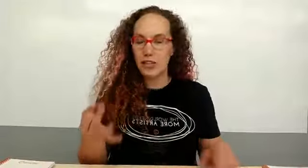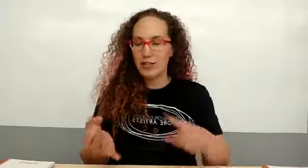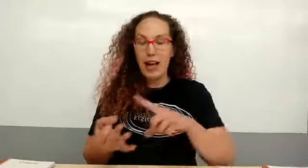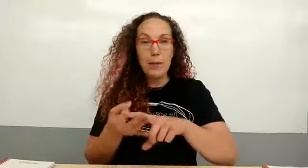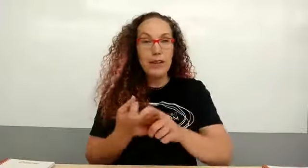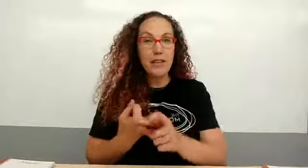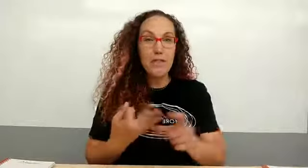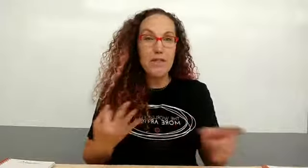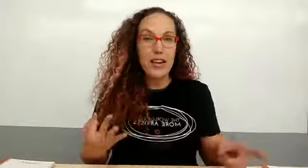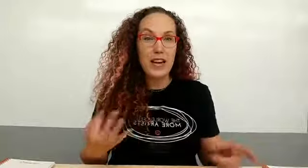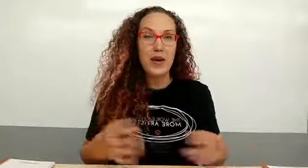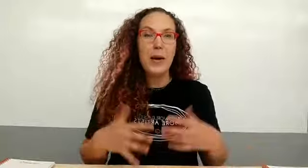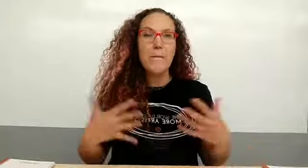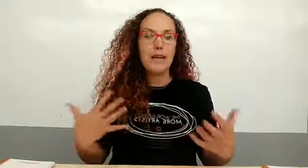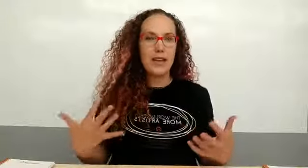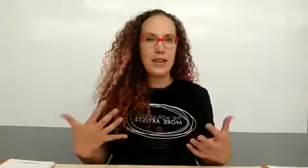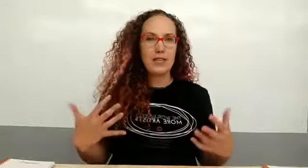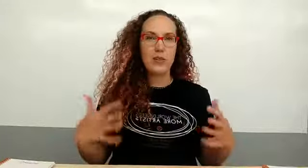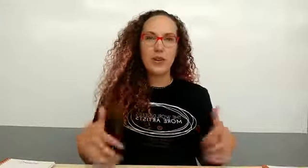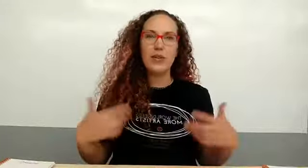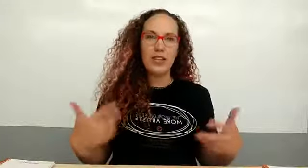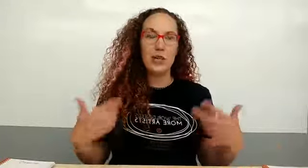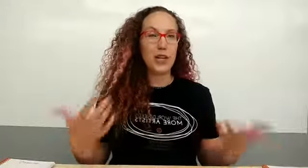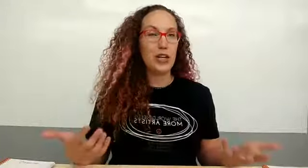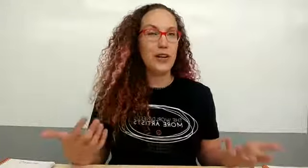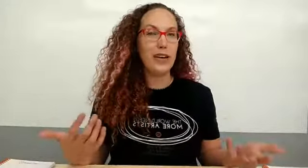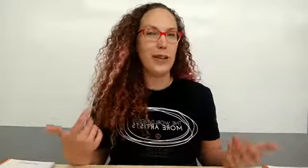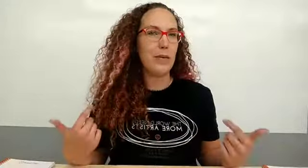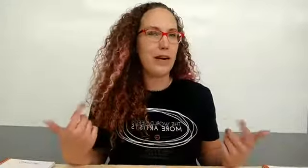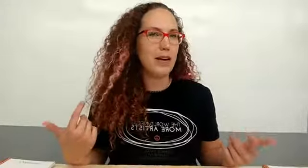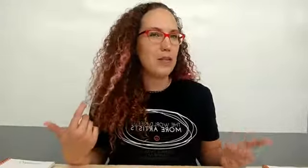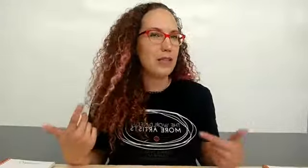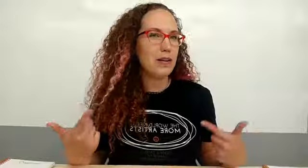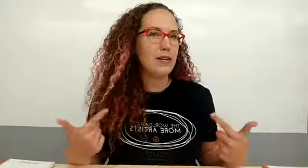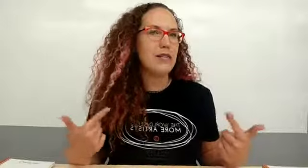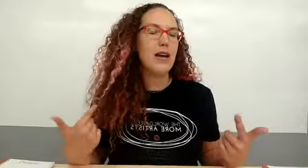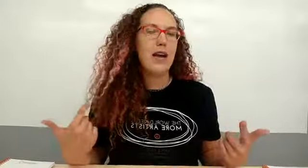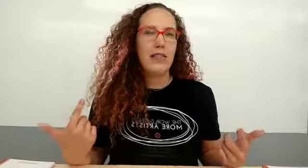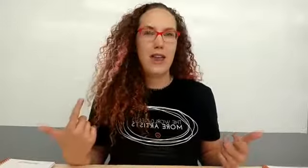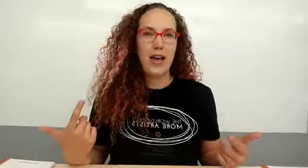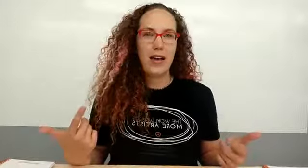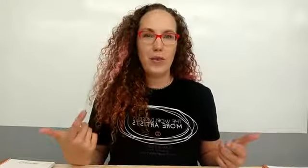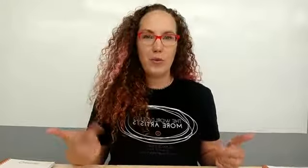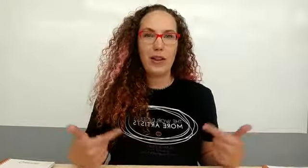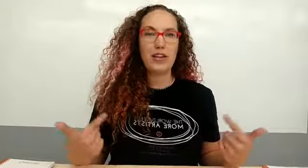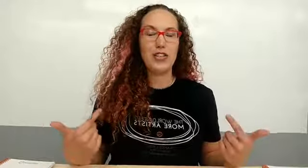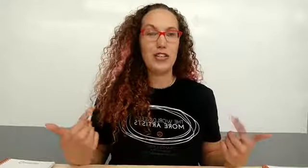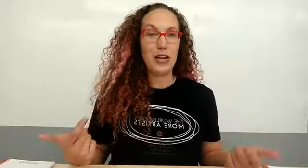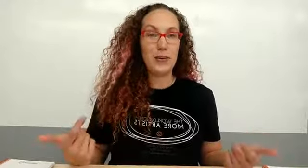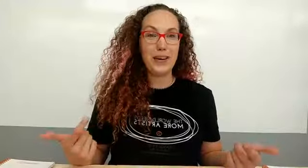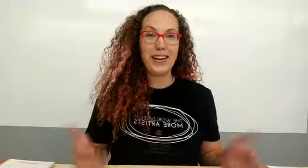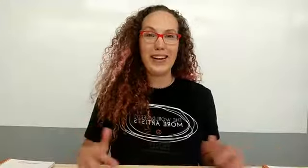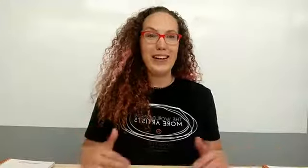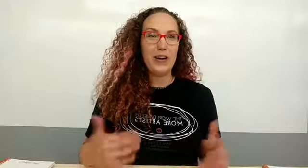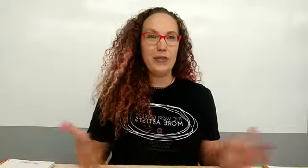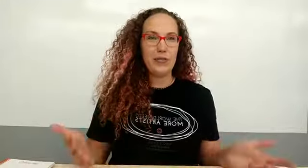i'll be looking for video because we will need to include it in the marketing materials that when we launch in january hopefully